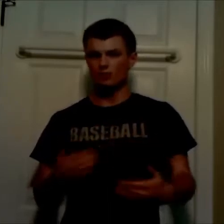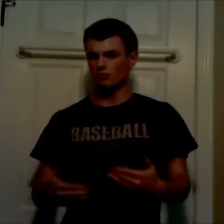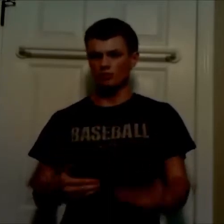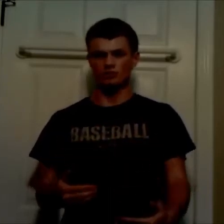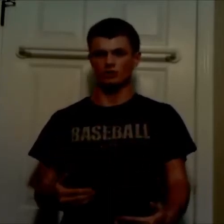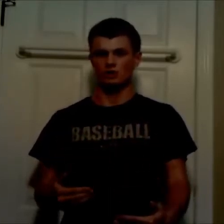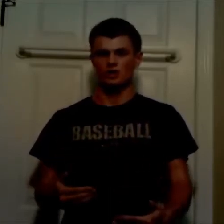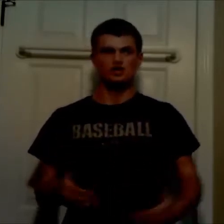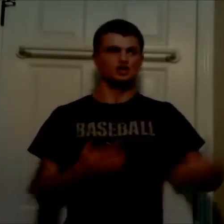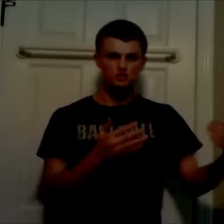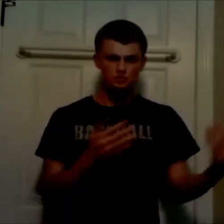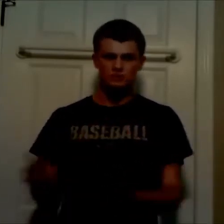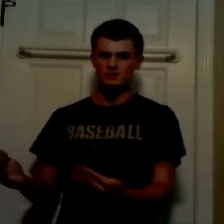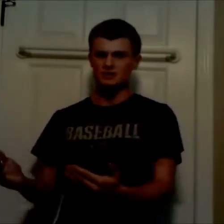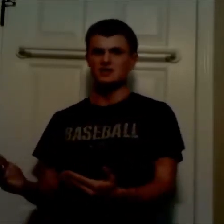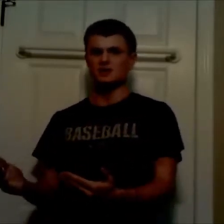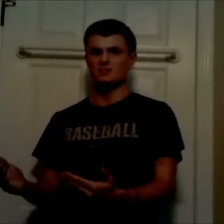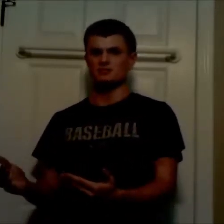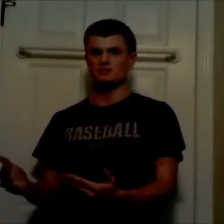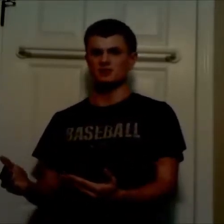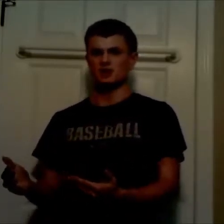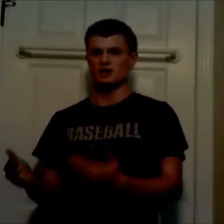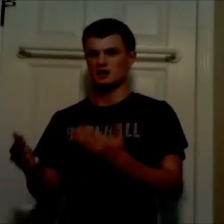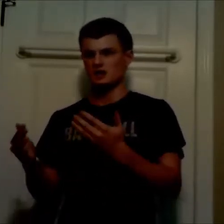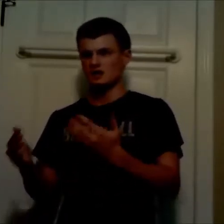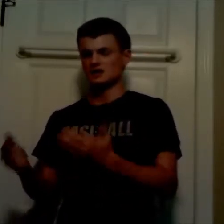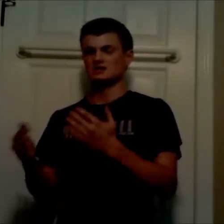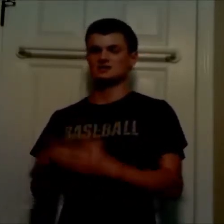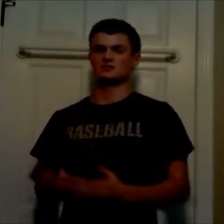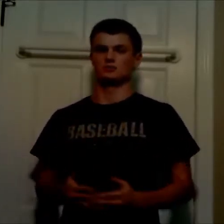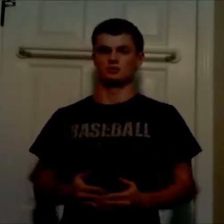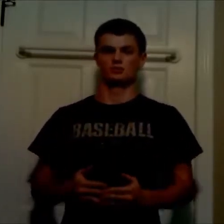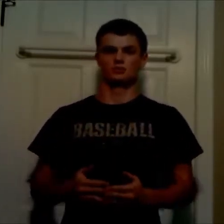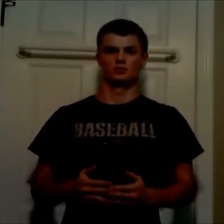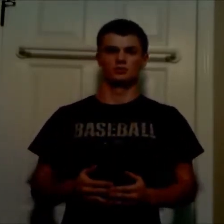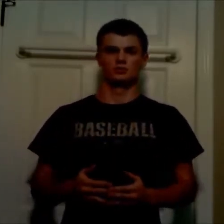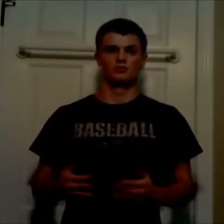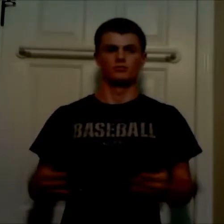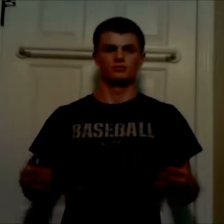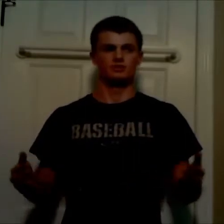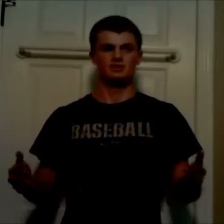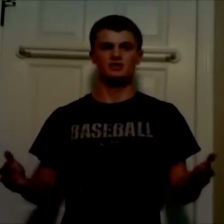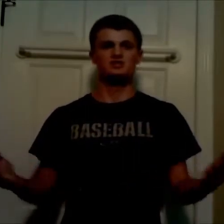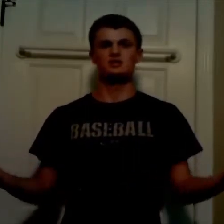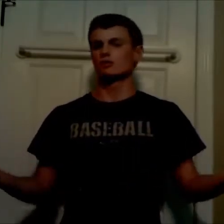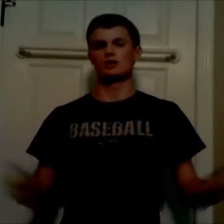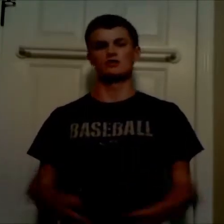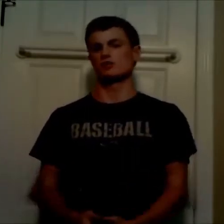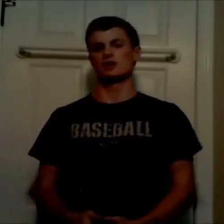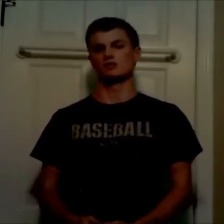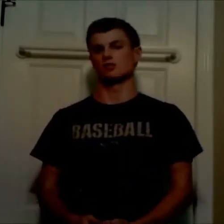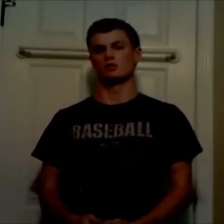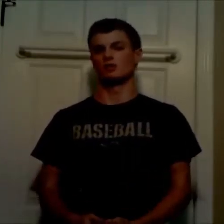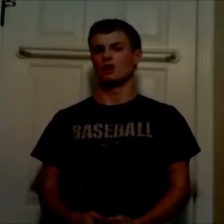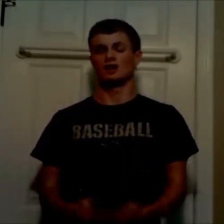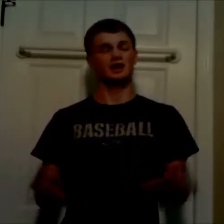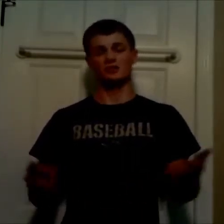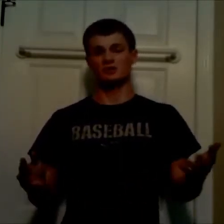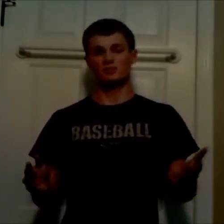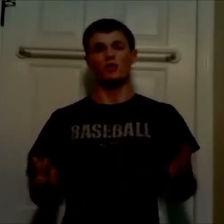the ball rolling. You can keep Episode 9. In December. Because, honestly, no one cares about Avatar. A lot of people.